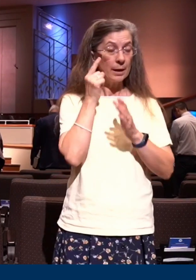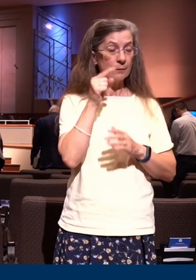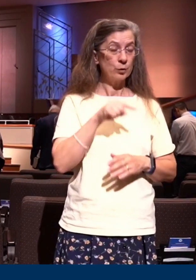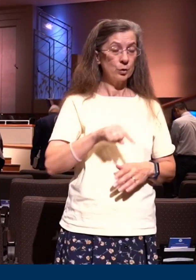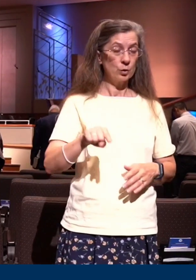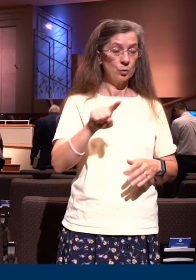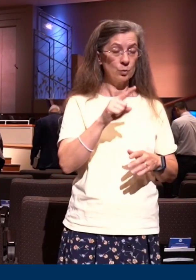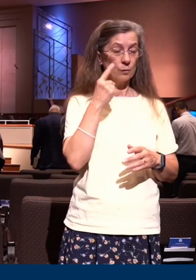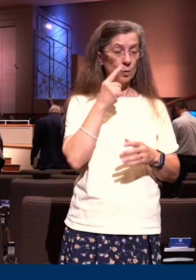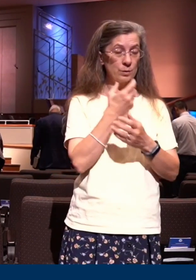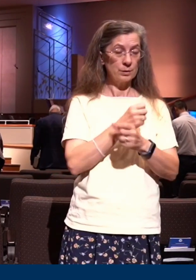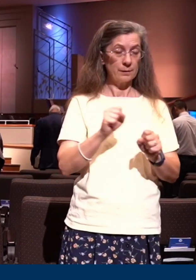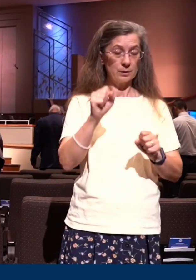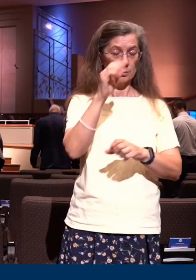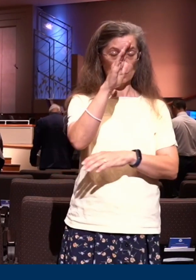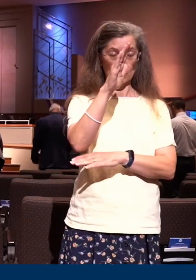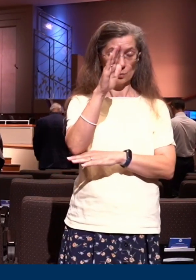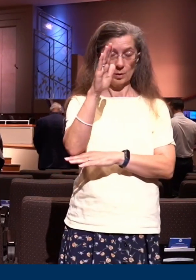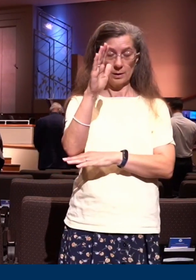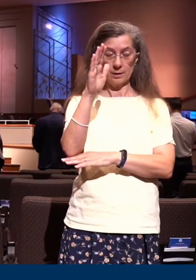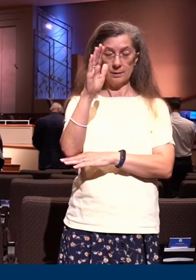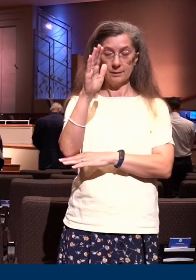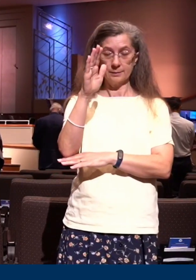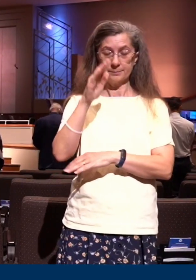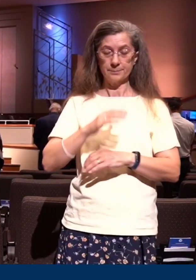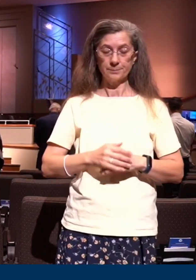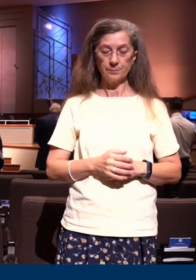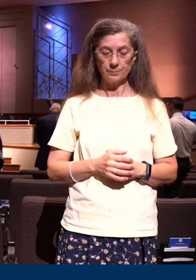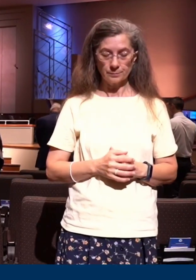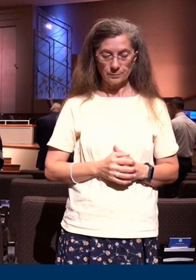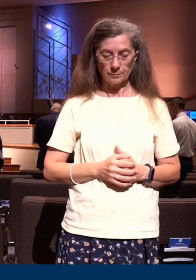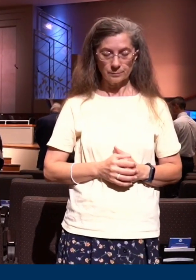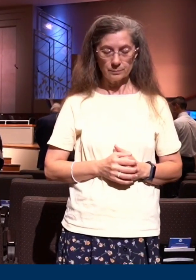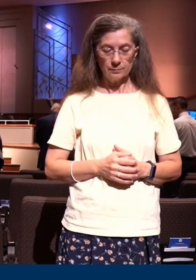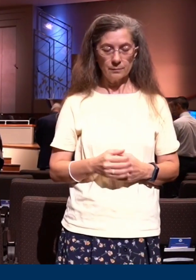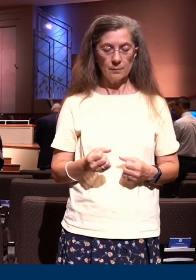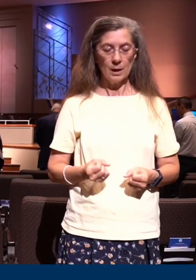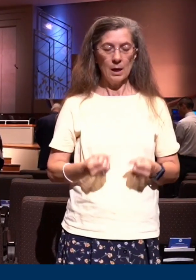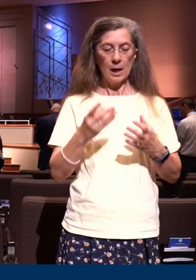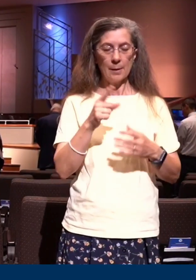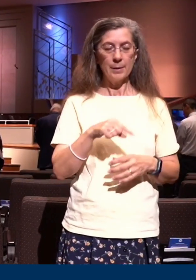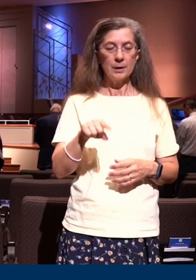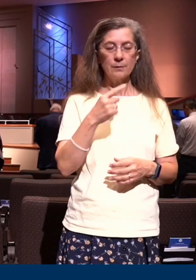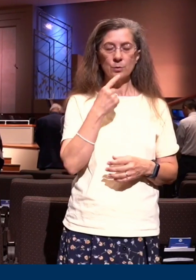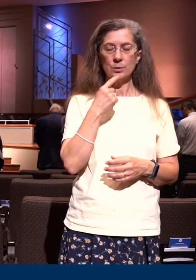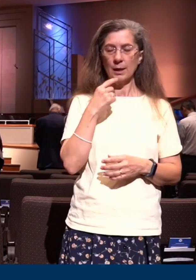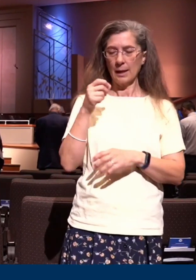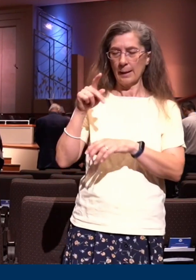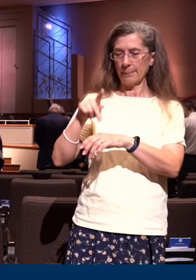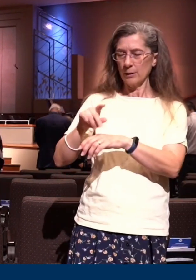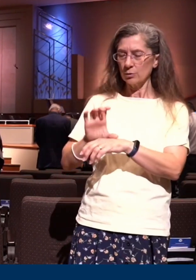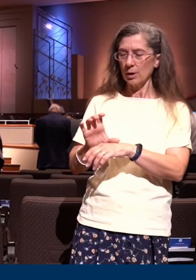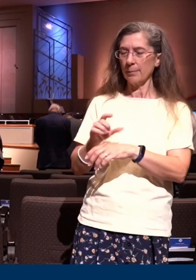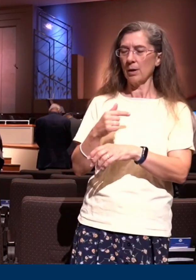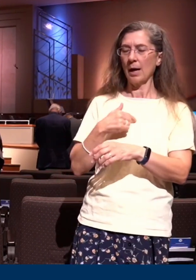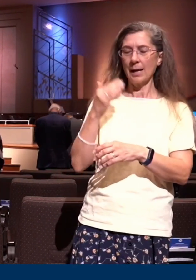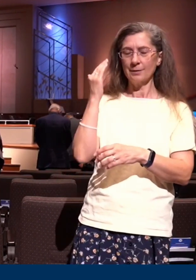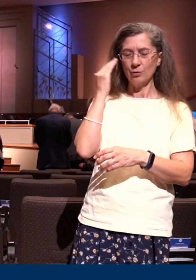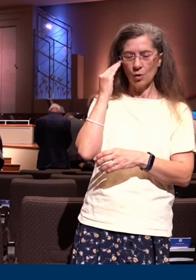tonight is there anyone like that how many of you tonight would say Pastor I know I'm saved I